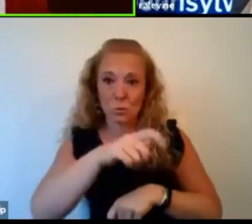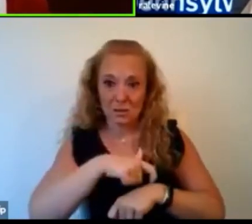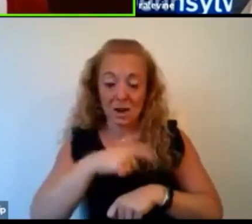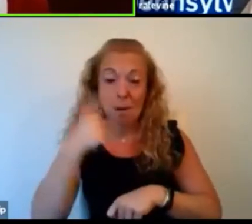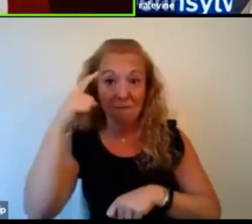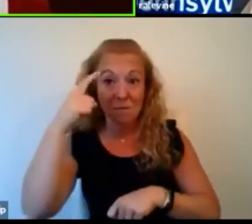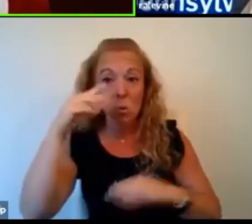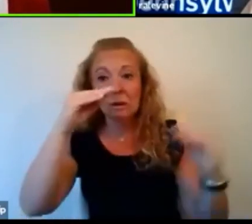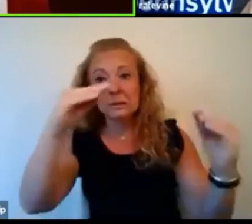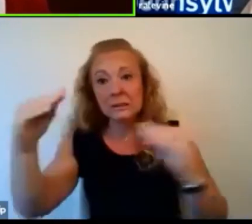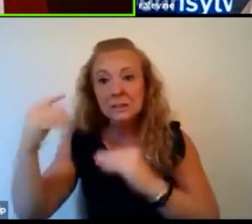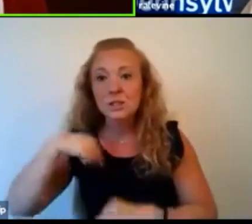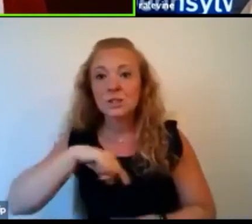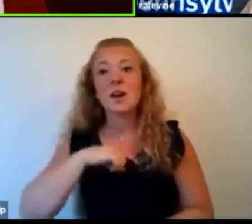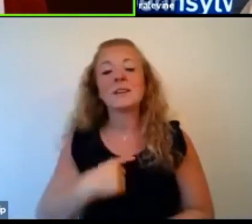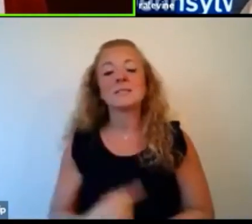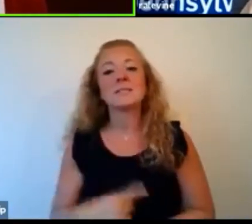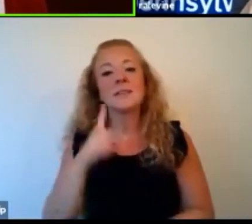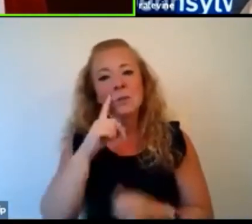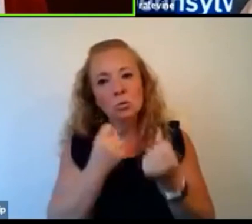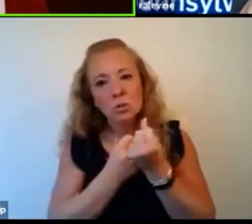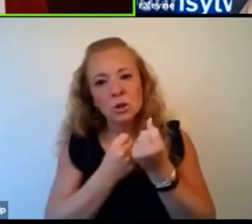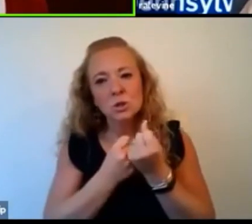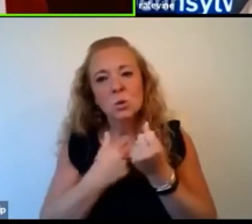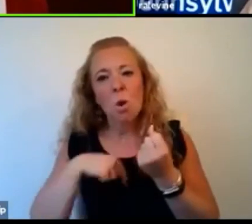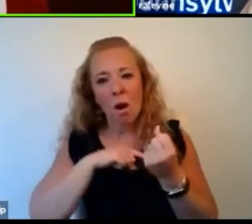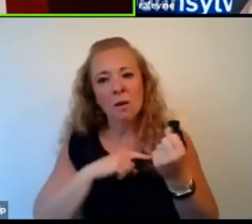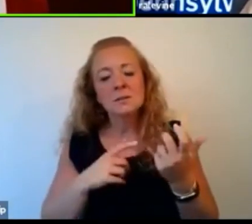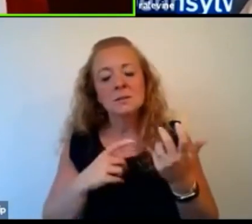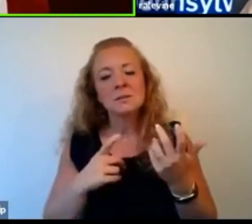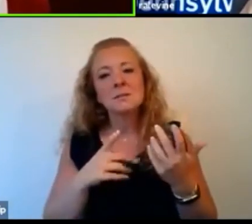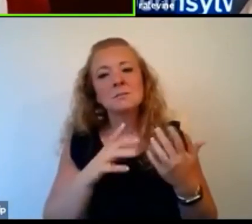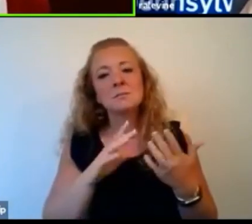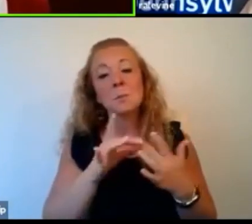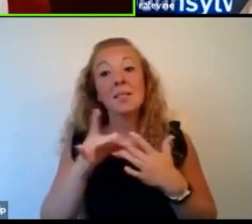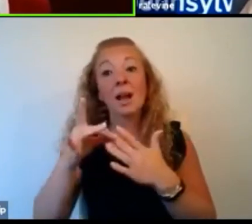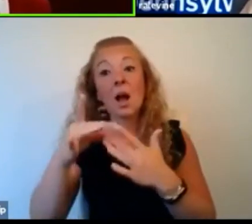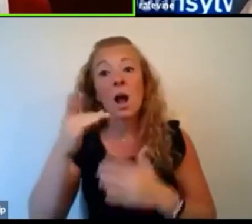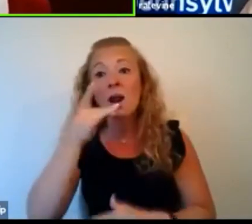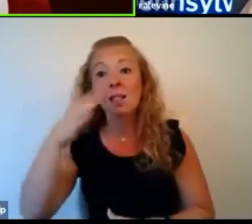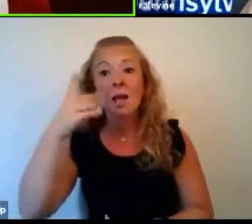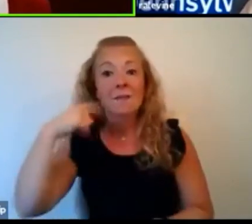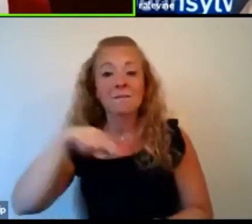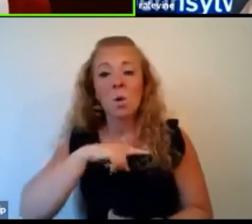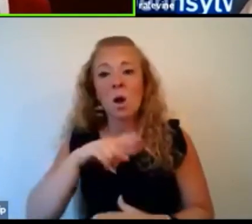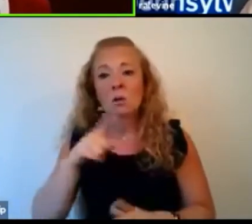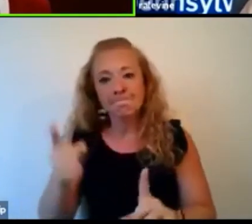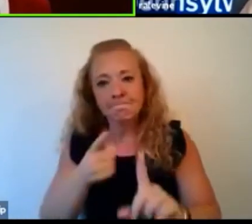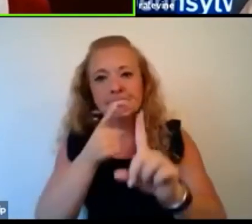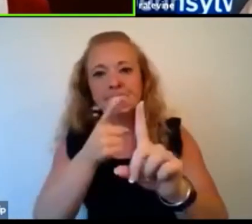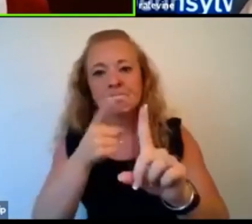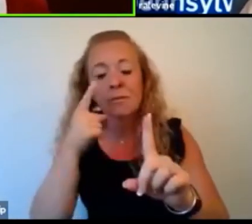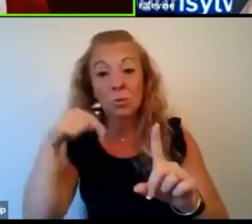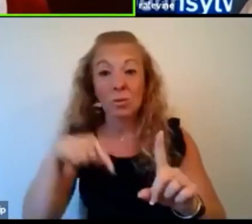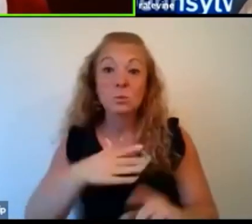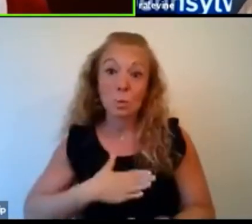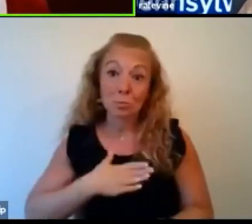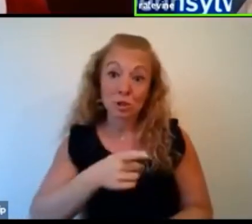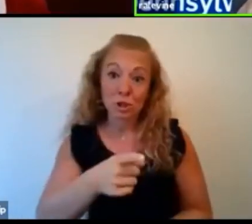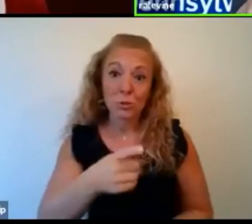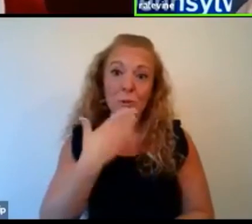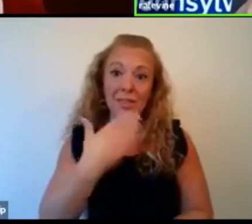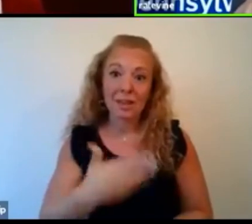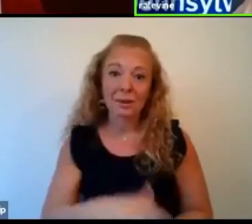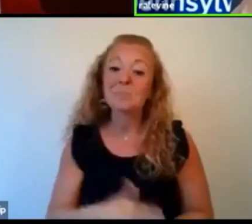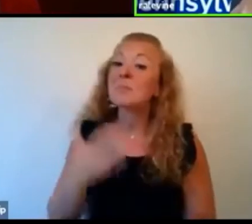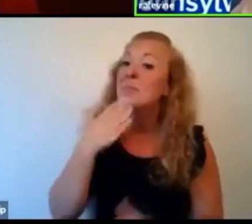us, to reassure us, and just to be this guiding light through this whole thing. We appreciate you. Thank you. Thank